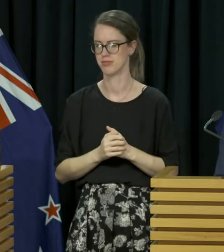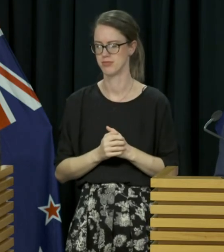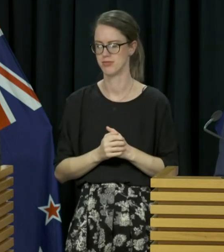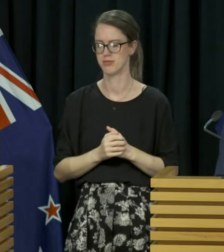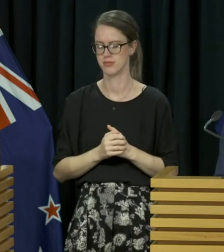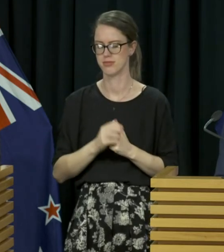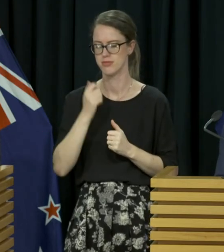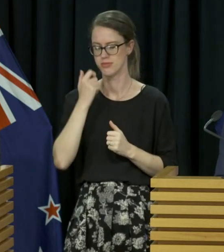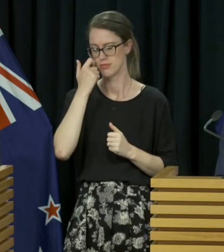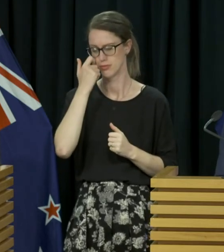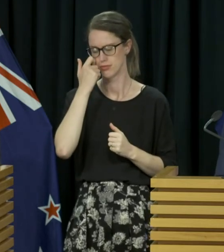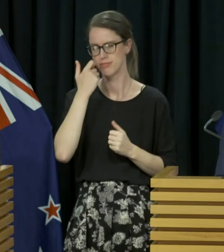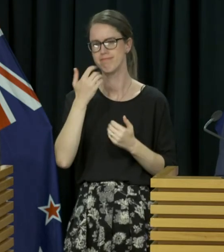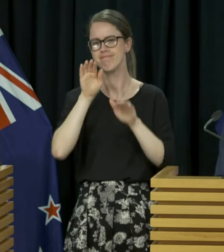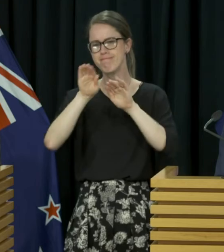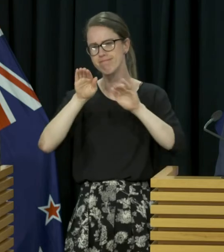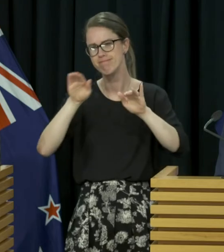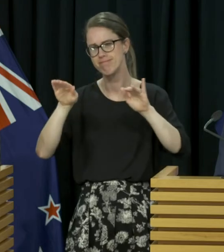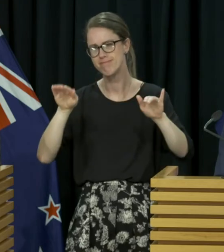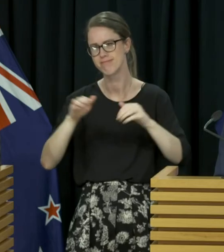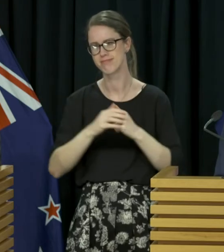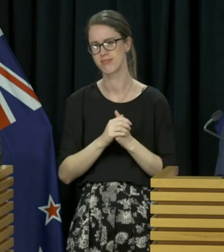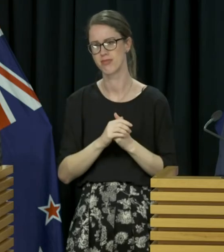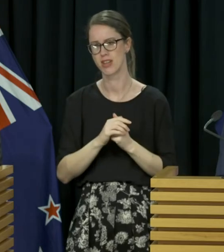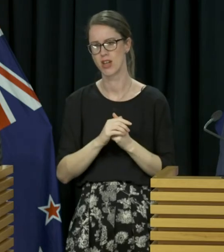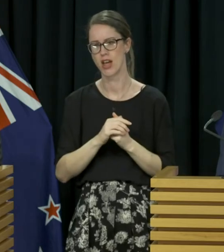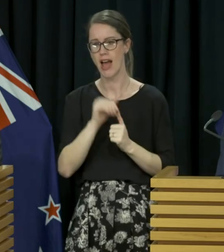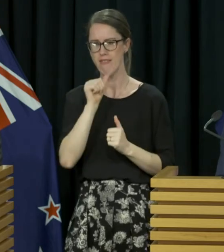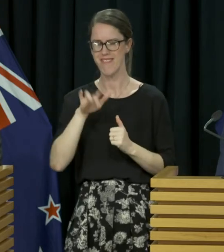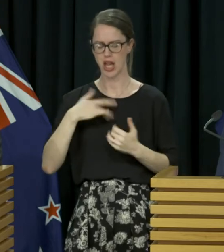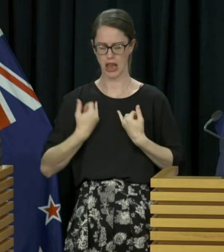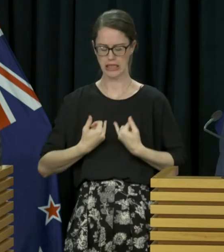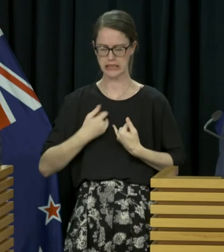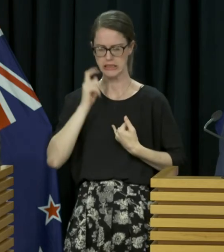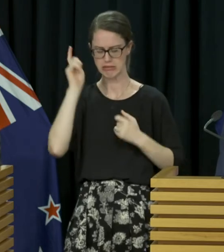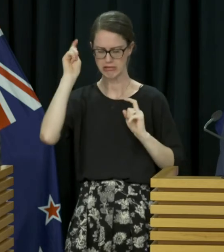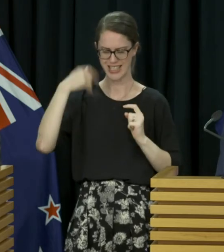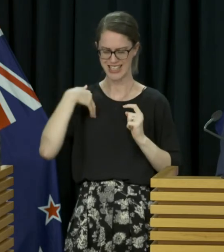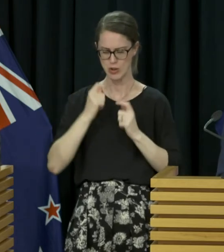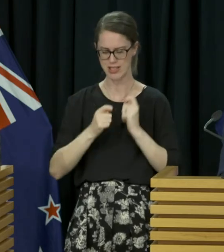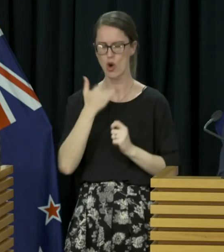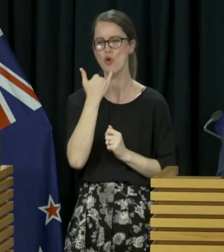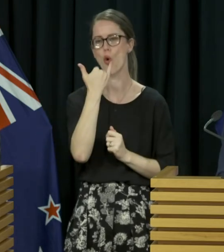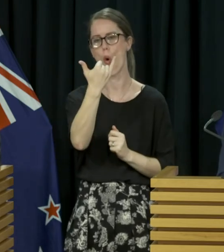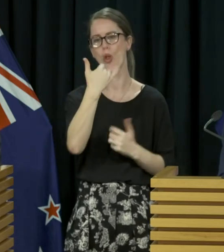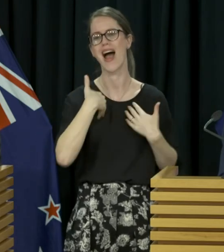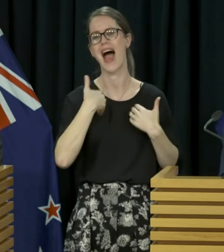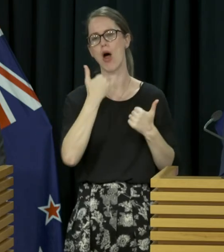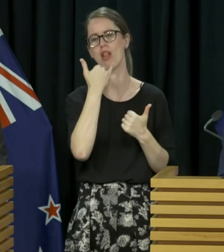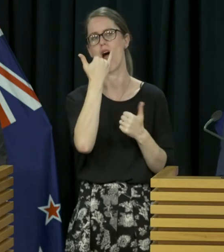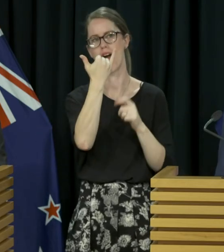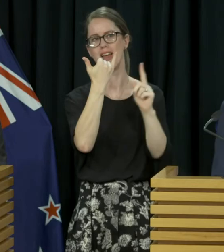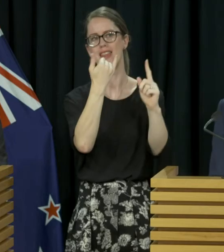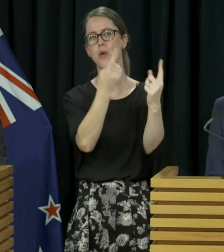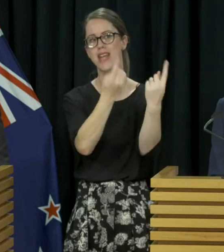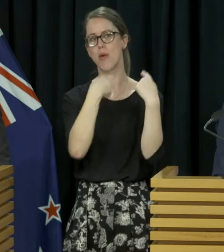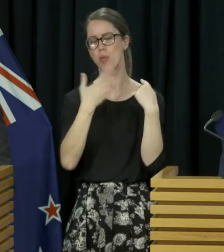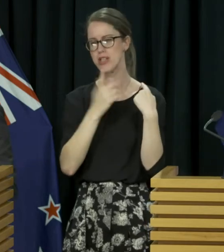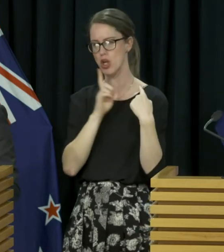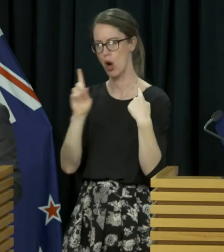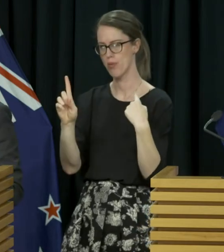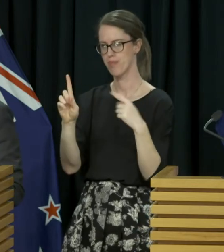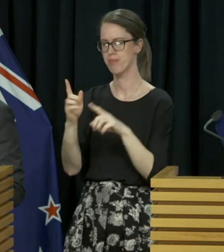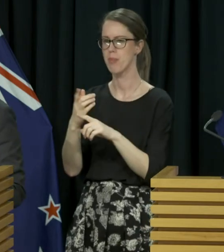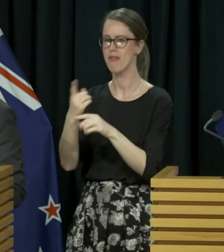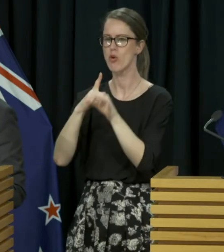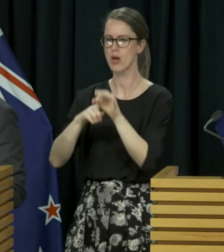of course the key message to everybody is first port of call is to ring Healthline and they will tell you where you can most easily get a test before we get into questions